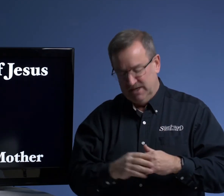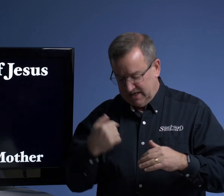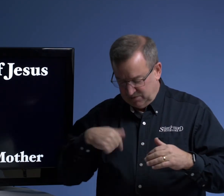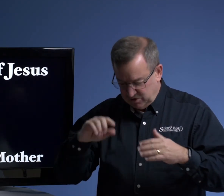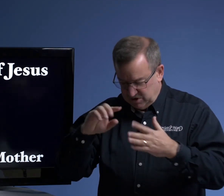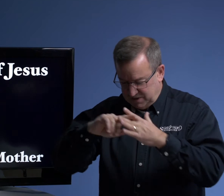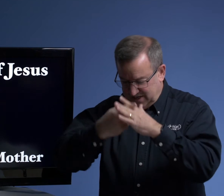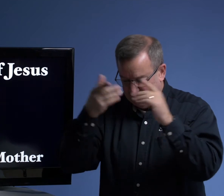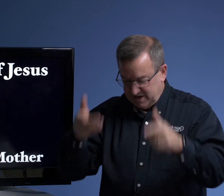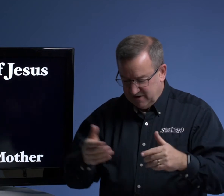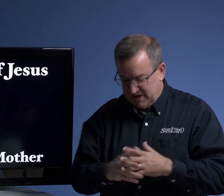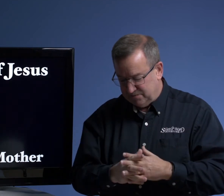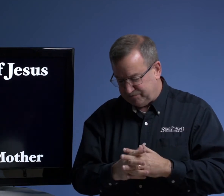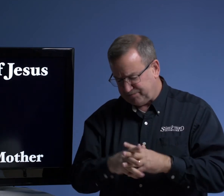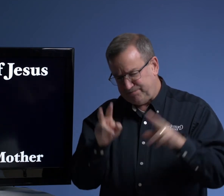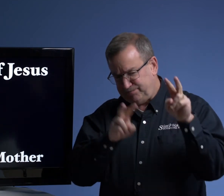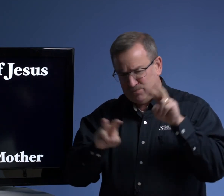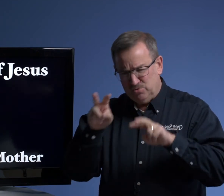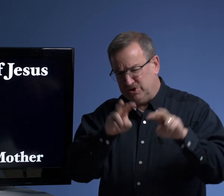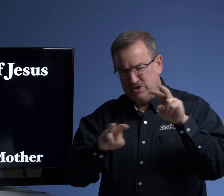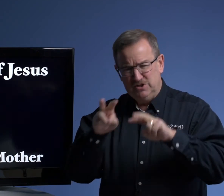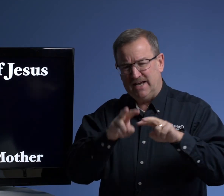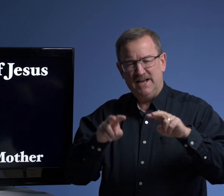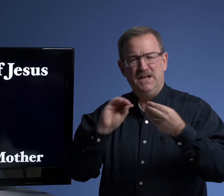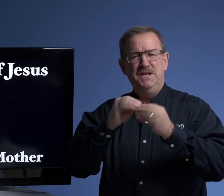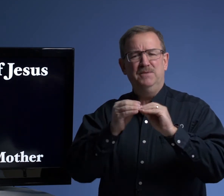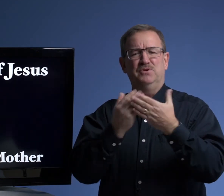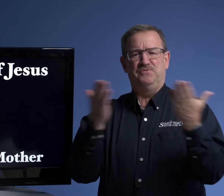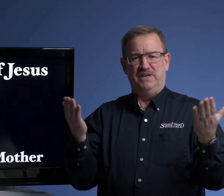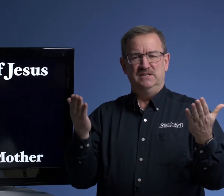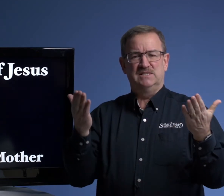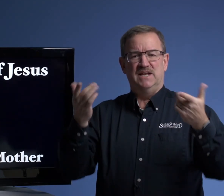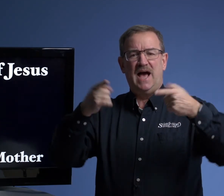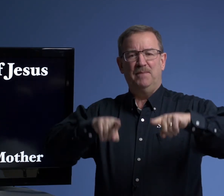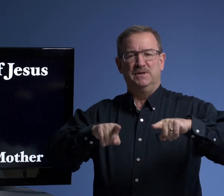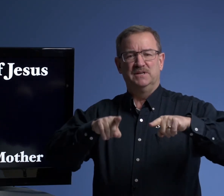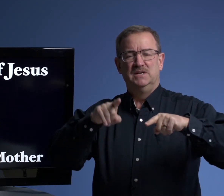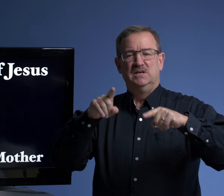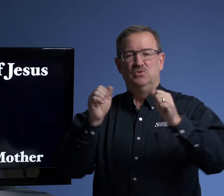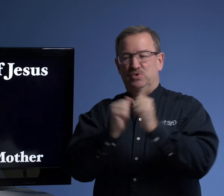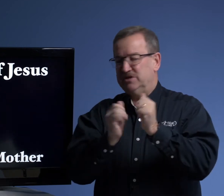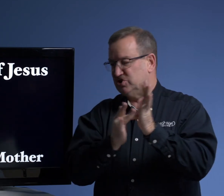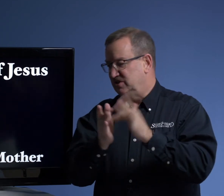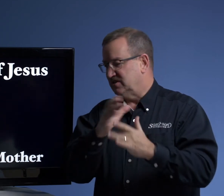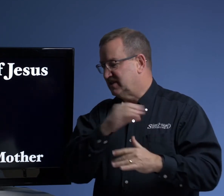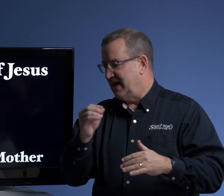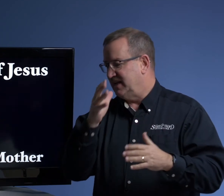And we're going to begin there. And we're going to look at a number of things that happened with Jesus and